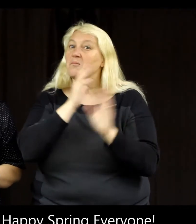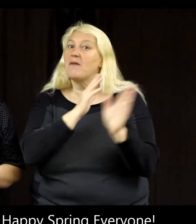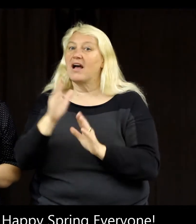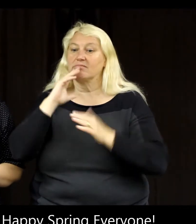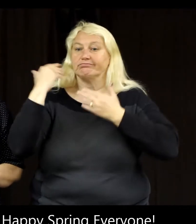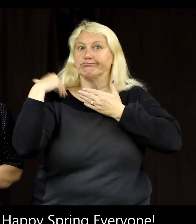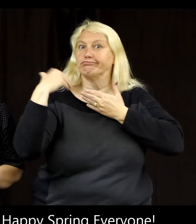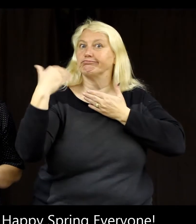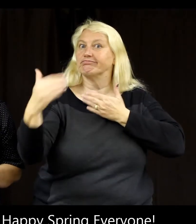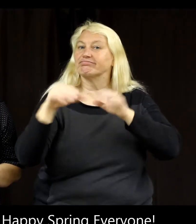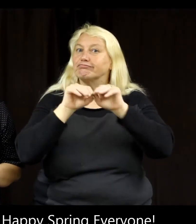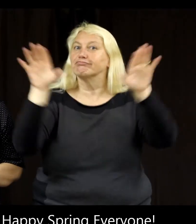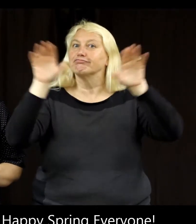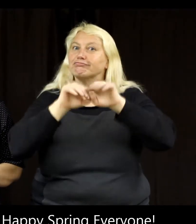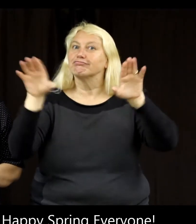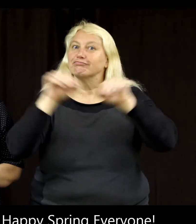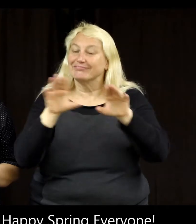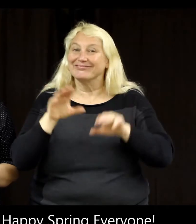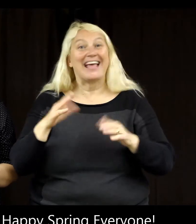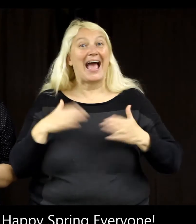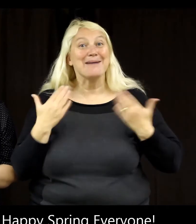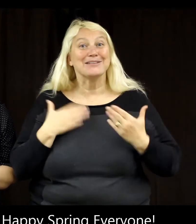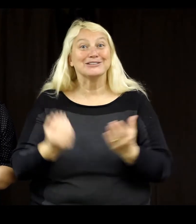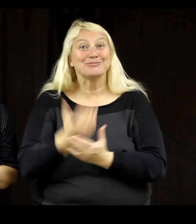updates. Happy Spring everyone!